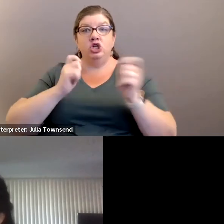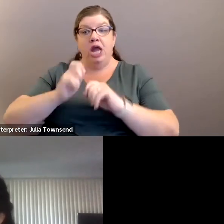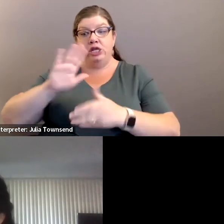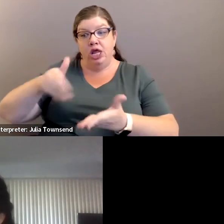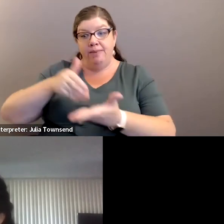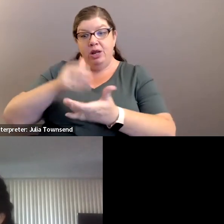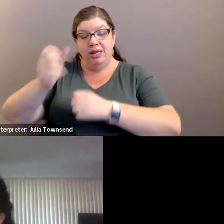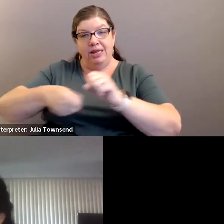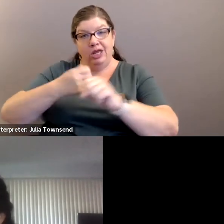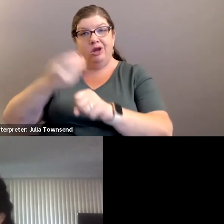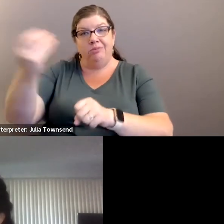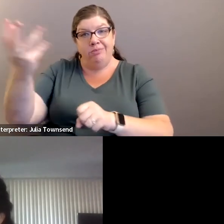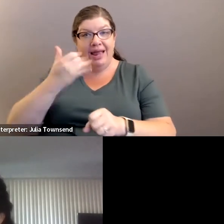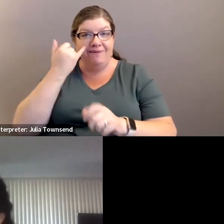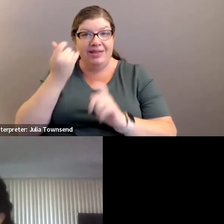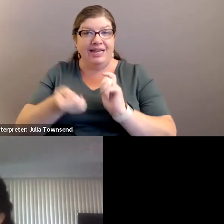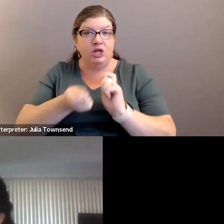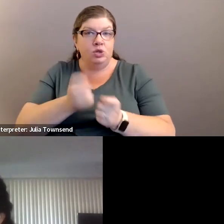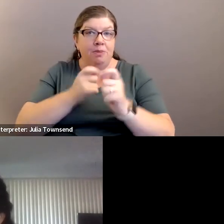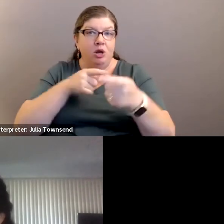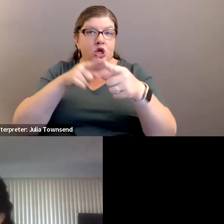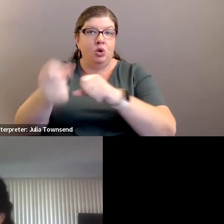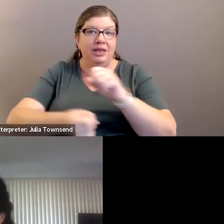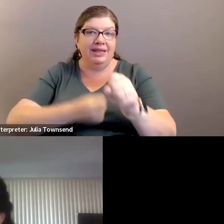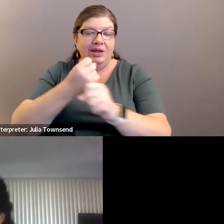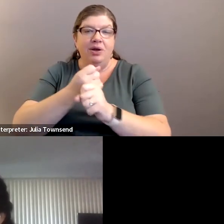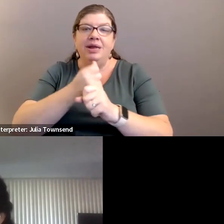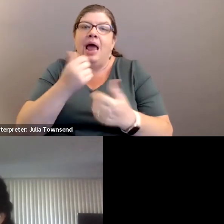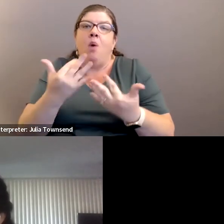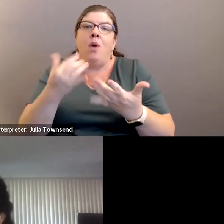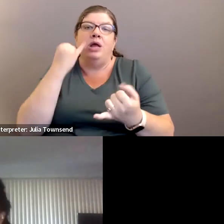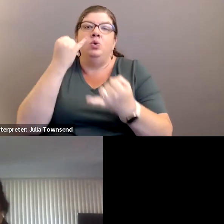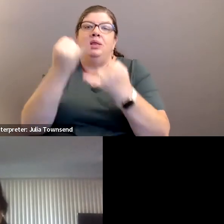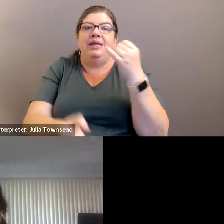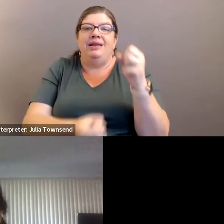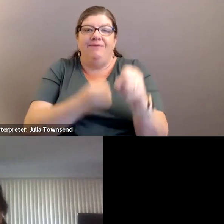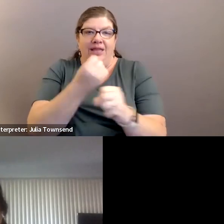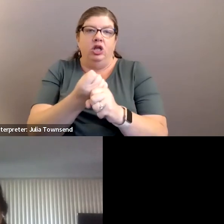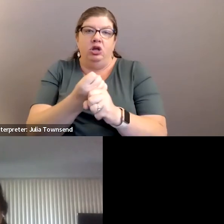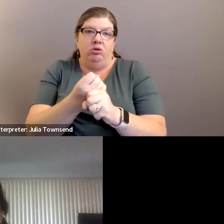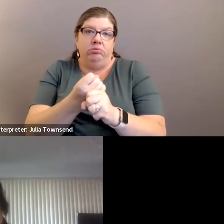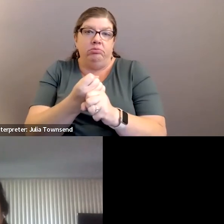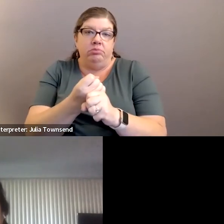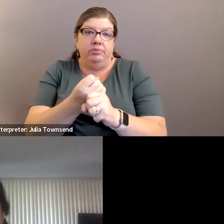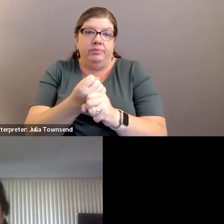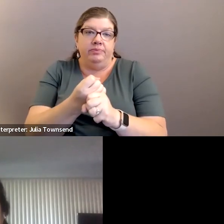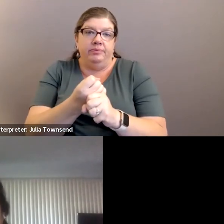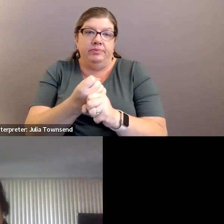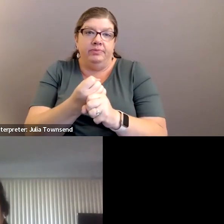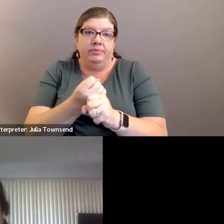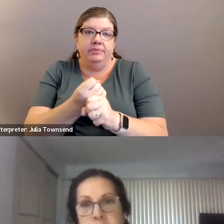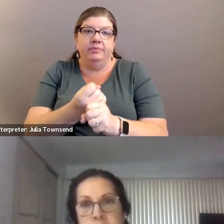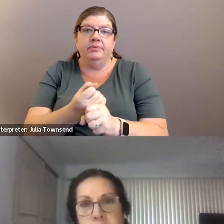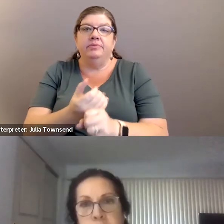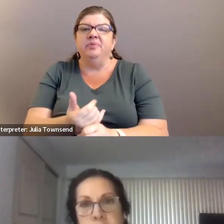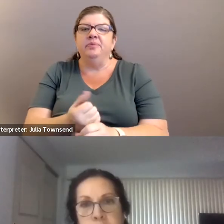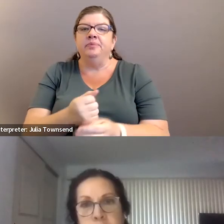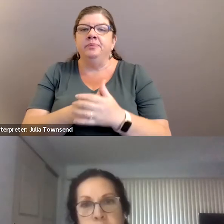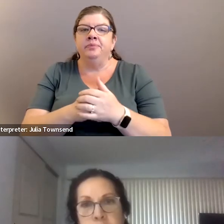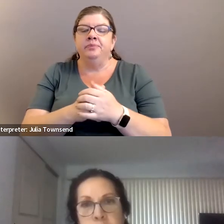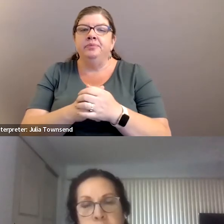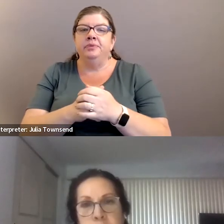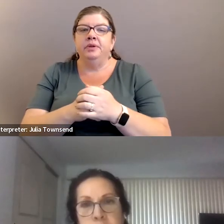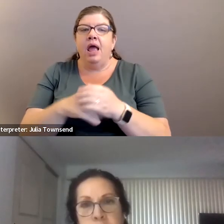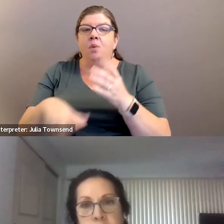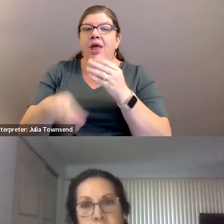bring back to say there may need to be adjustments throughout the year not wait to the end of the year should things come around let me let me speak to that and